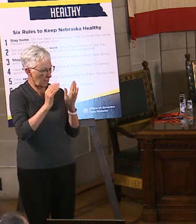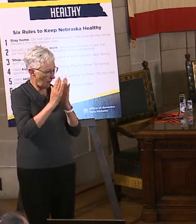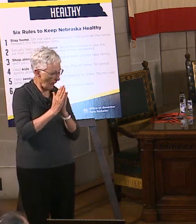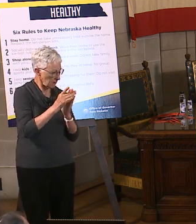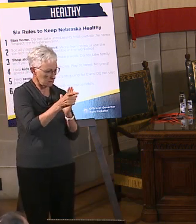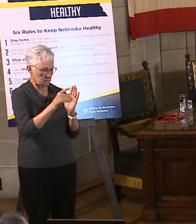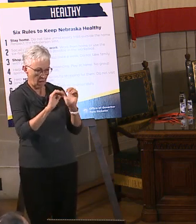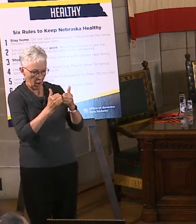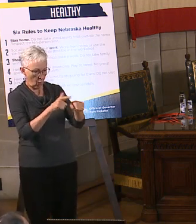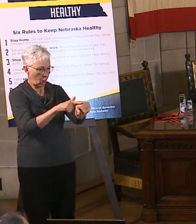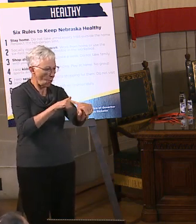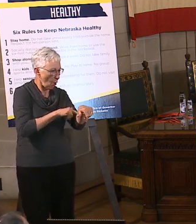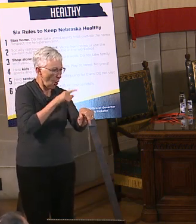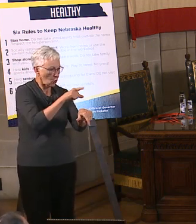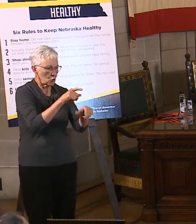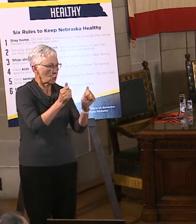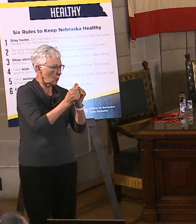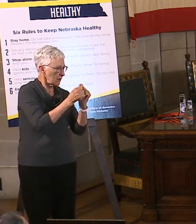level of exposure.